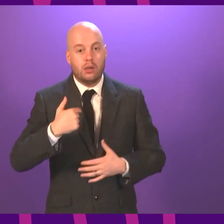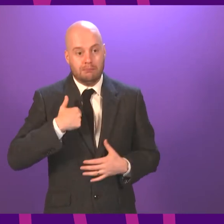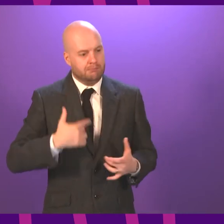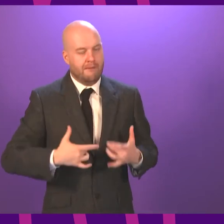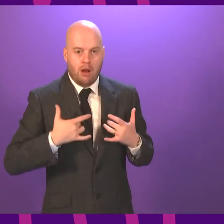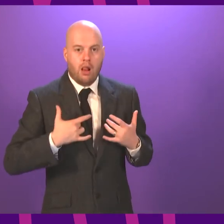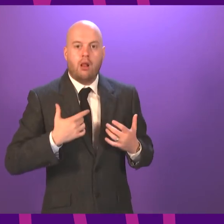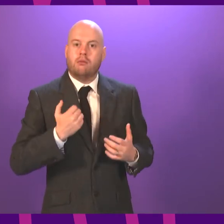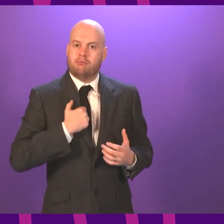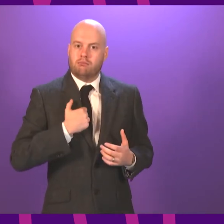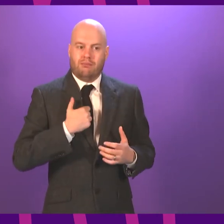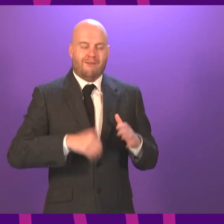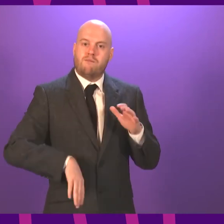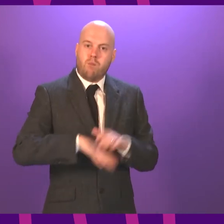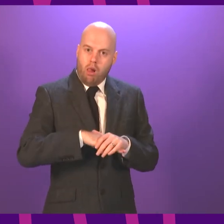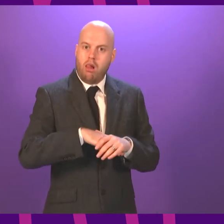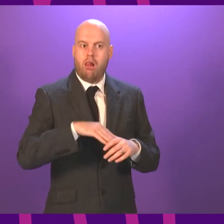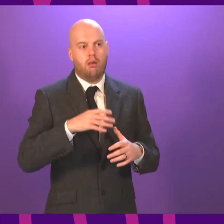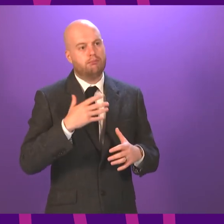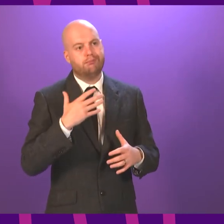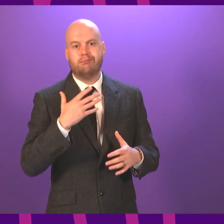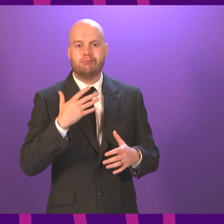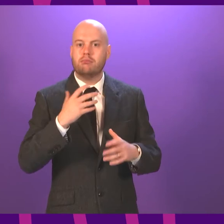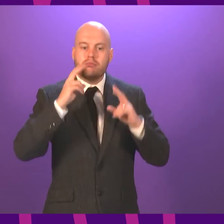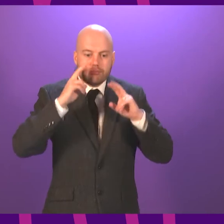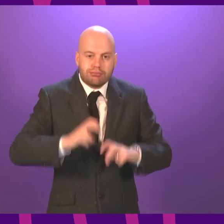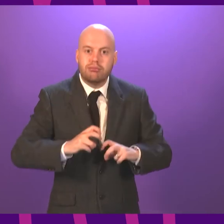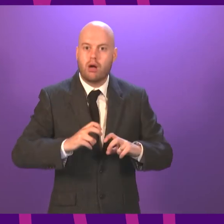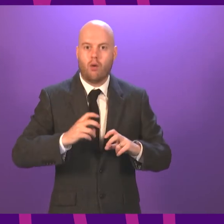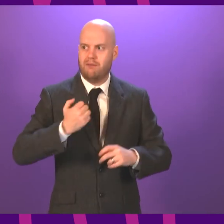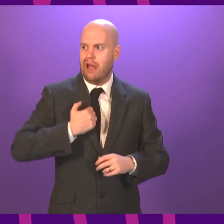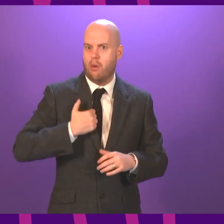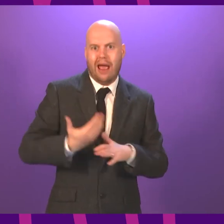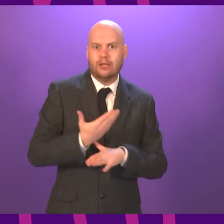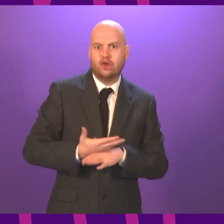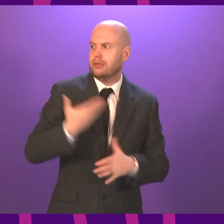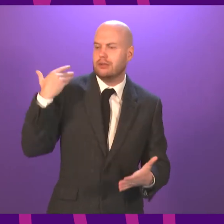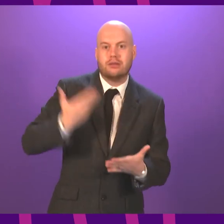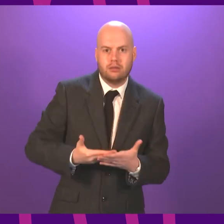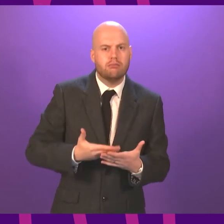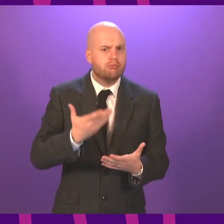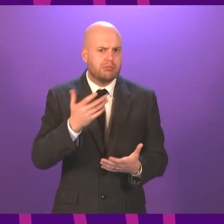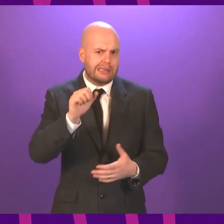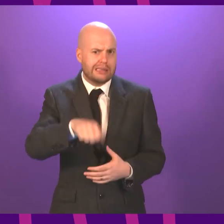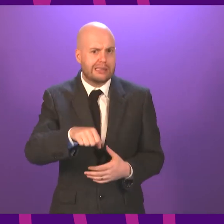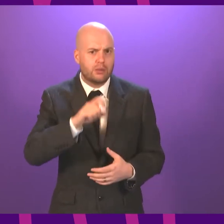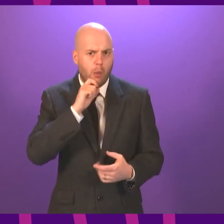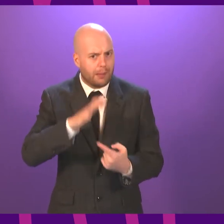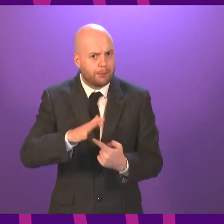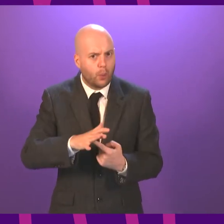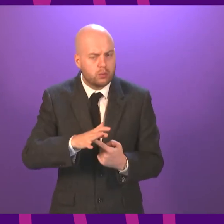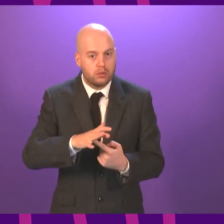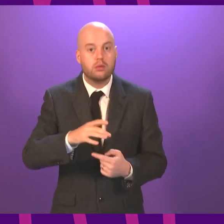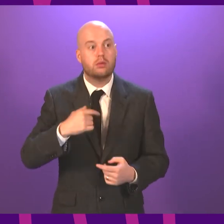proper, a process of full, robust scrutiny of that, both for the interest of accountability, which is really important,